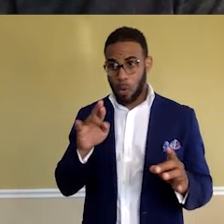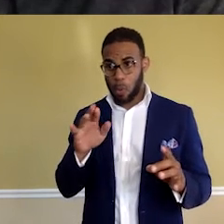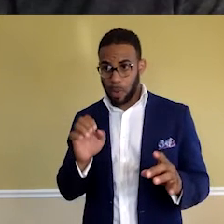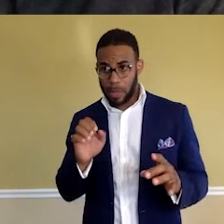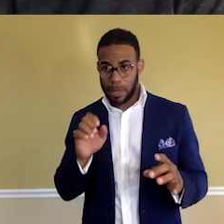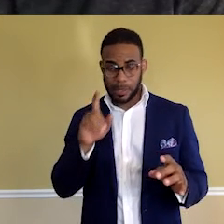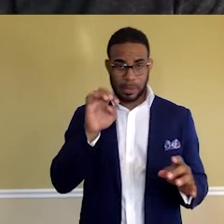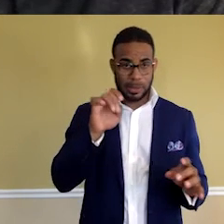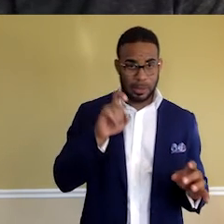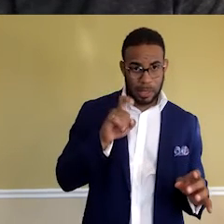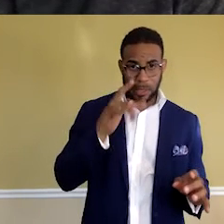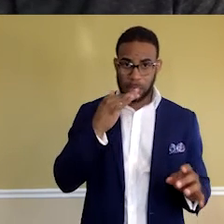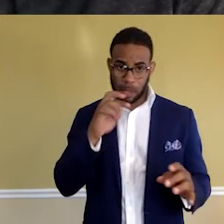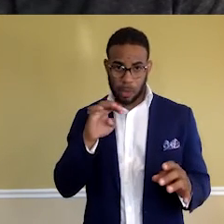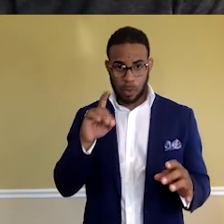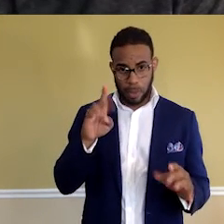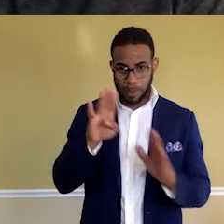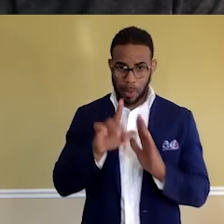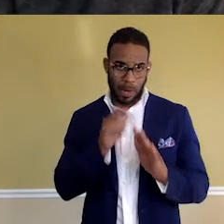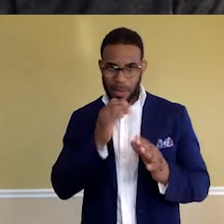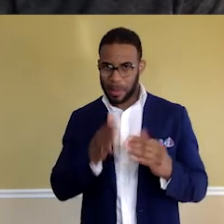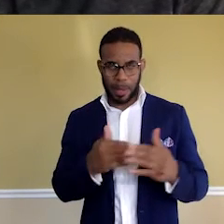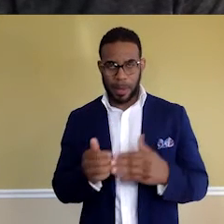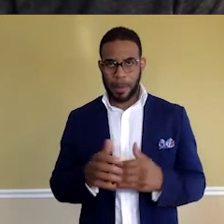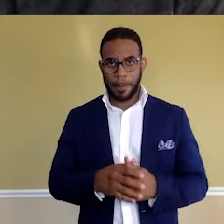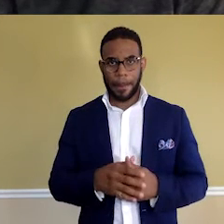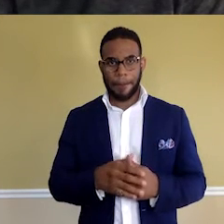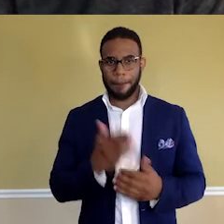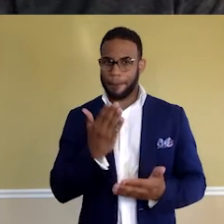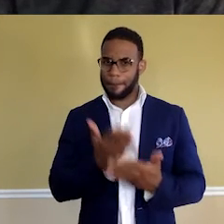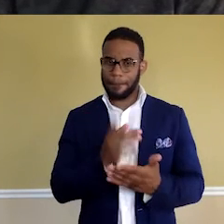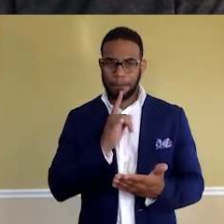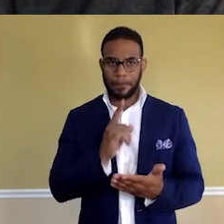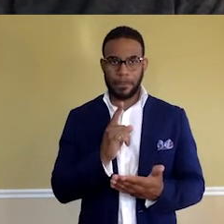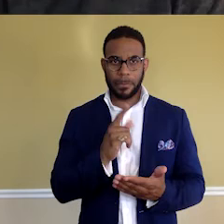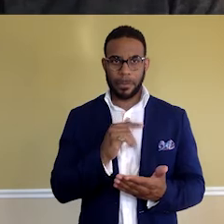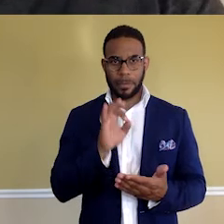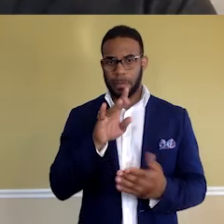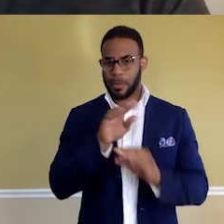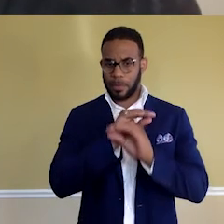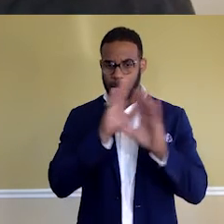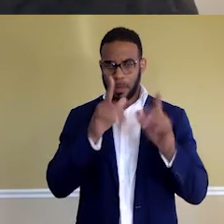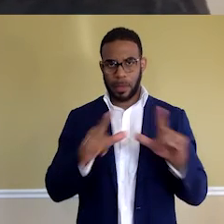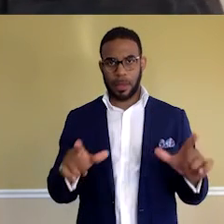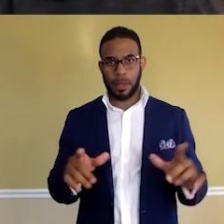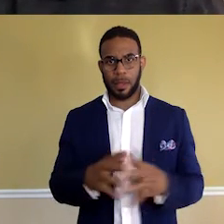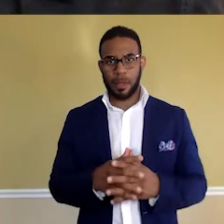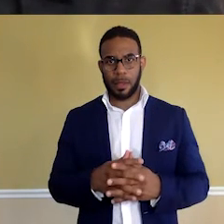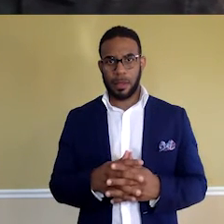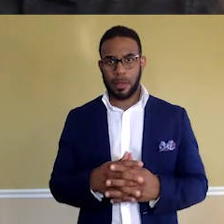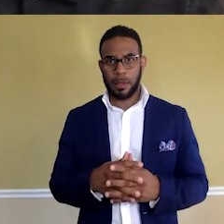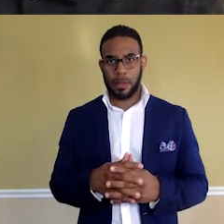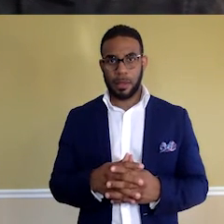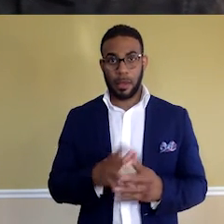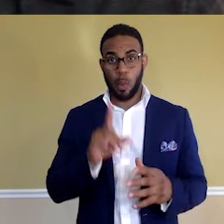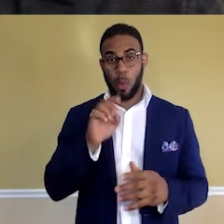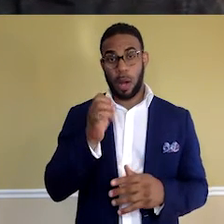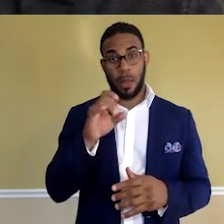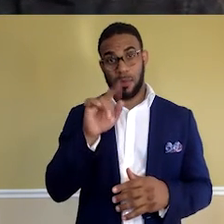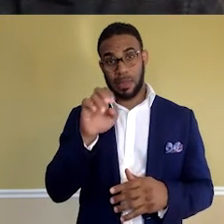sex, color, creed, background doesn't matter. The fact of the matter is, and I put it in real plain language in one of the Slack groups I'm in, you've got to get rid of the